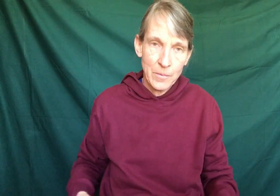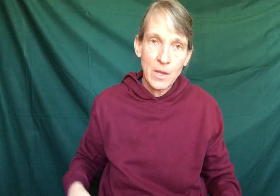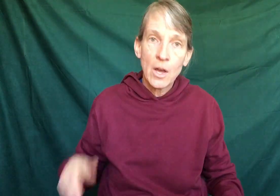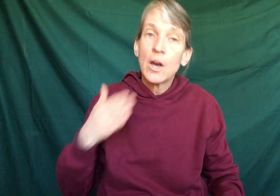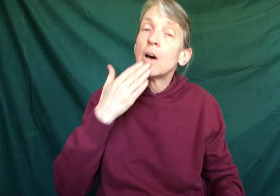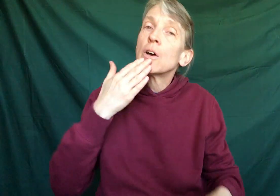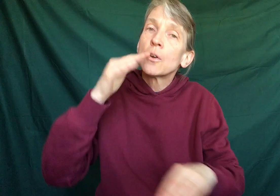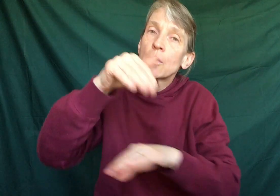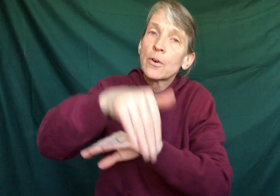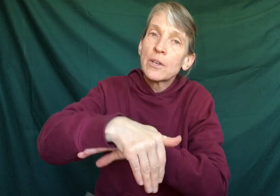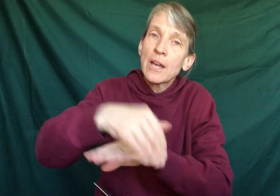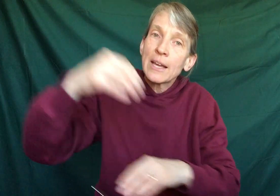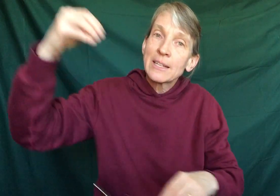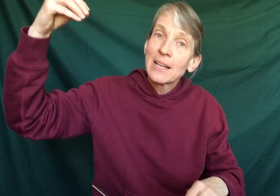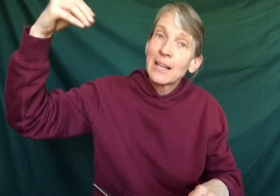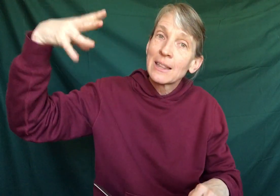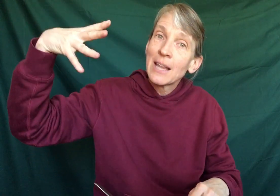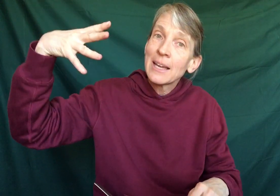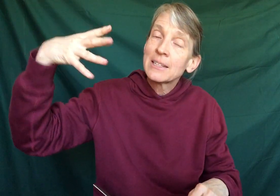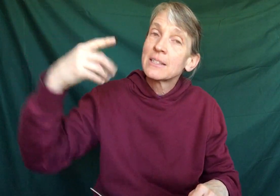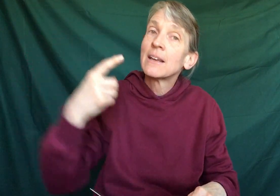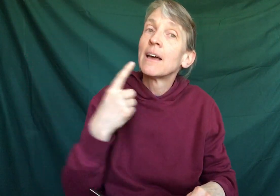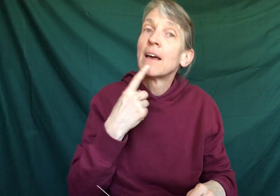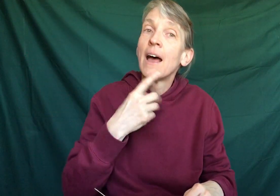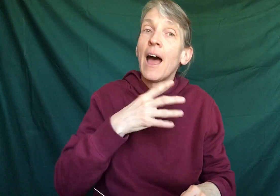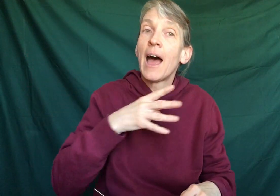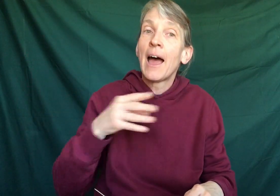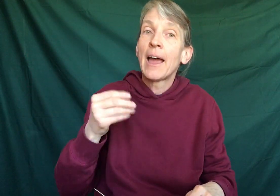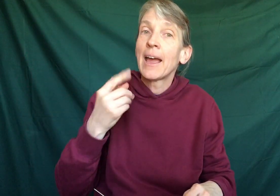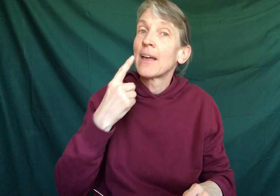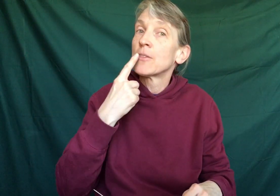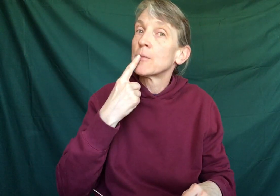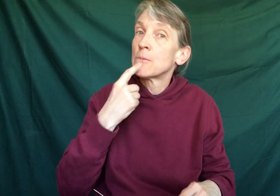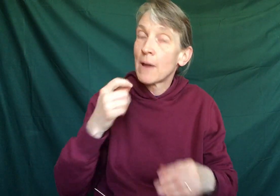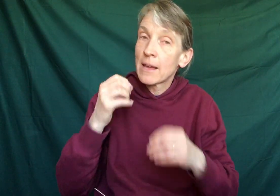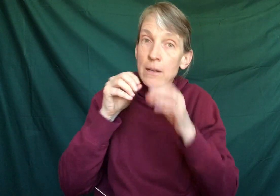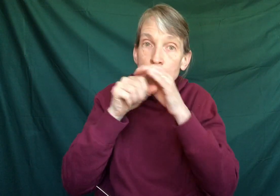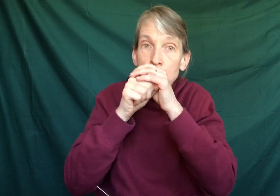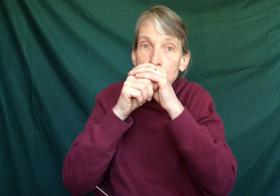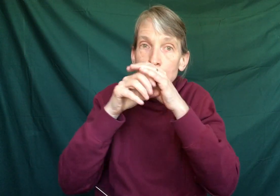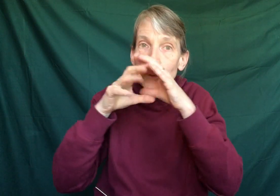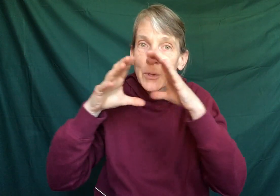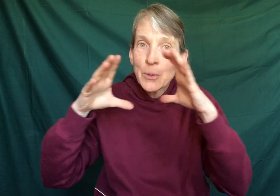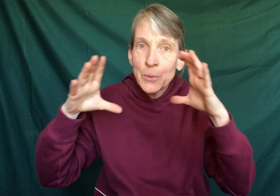Good night light. And the red balloon.